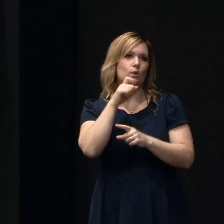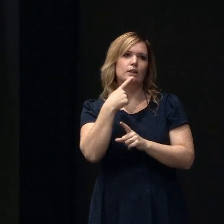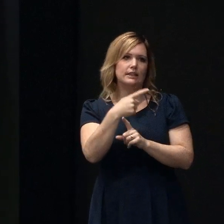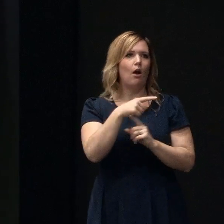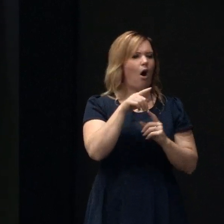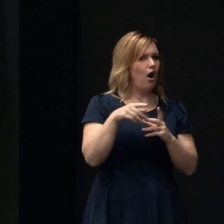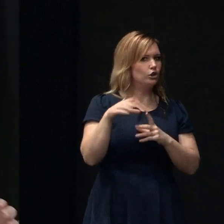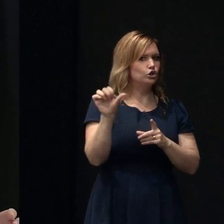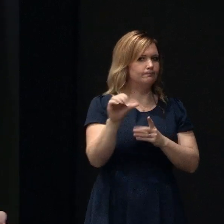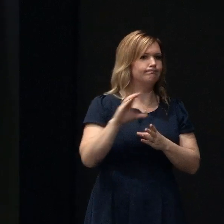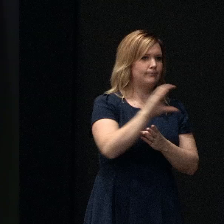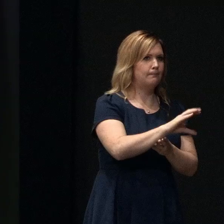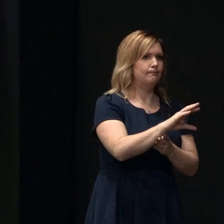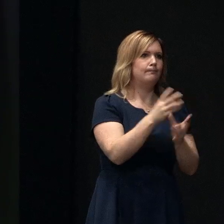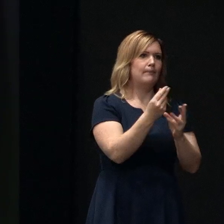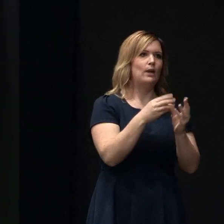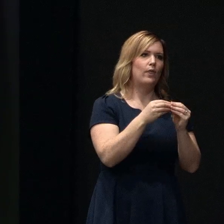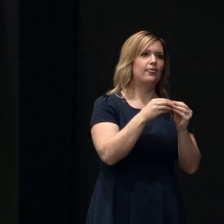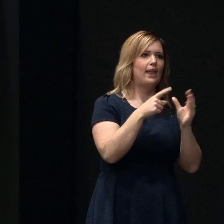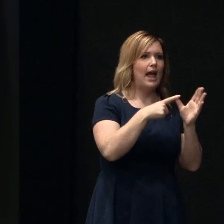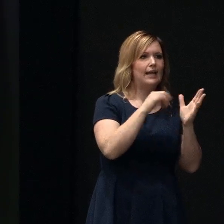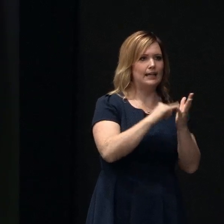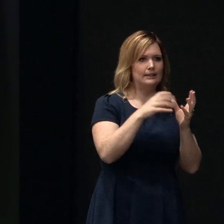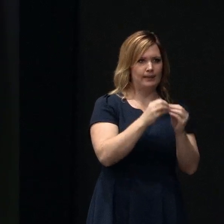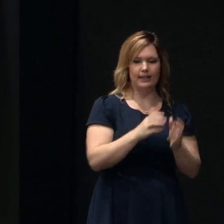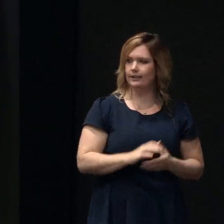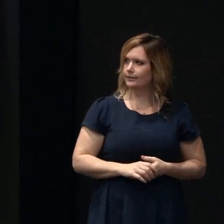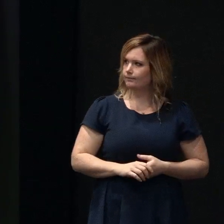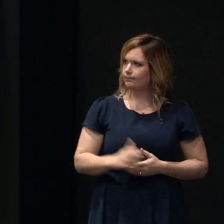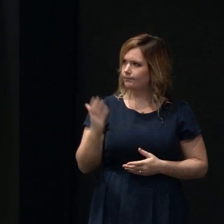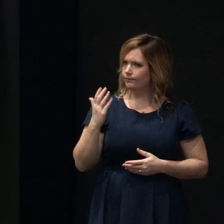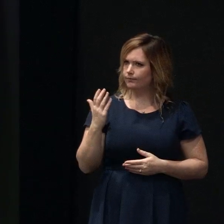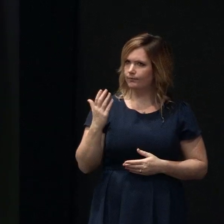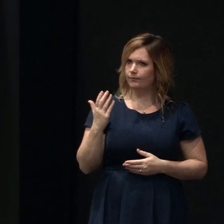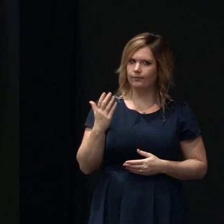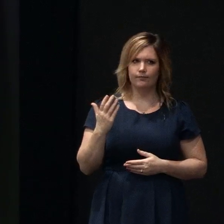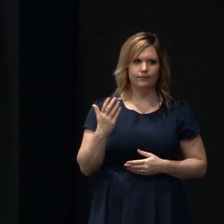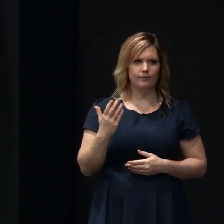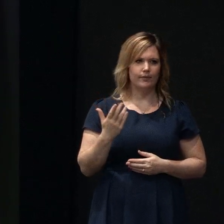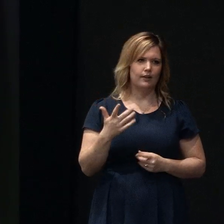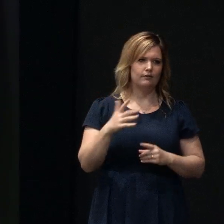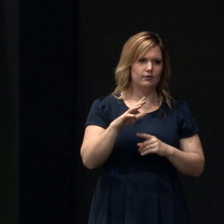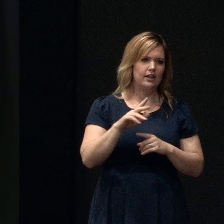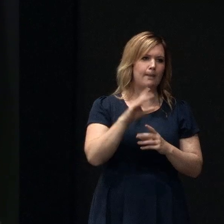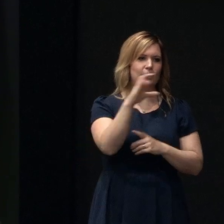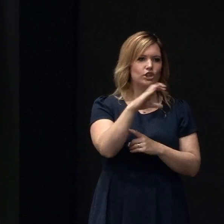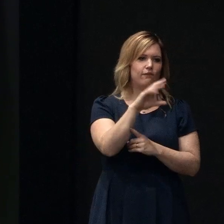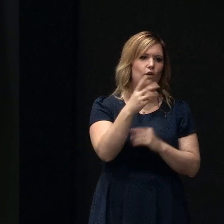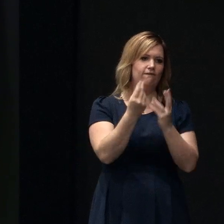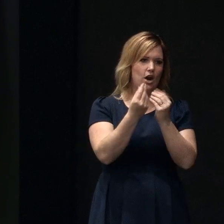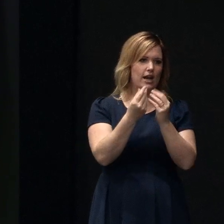now that said the sorry they're not called that anymore the commission of financial literacy and retirement income